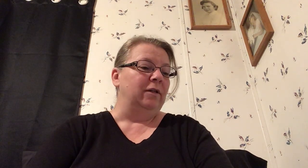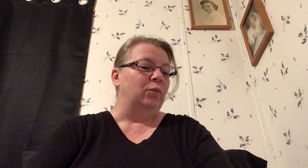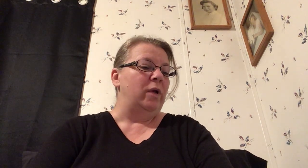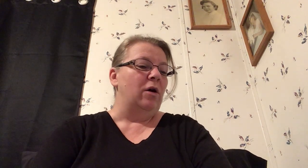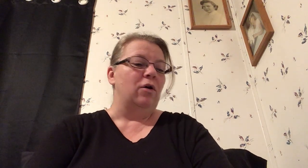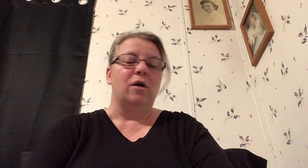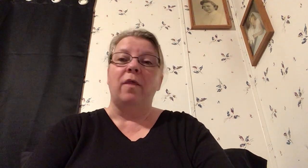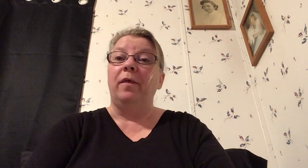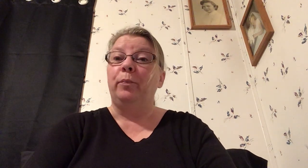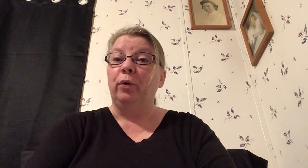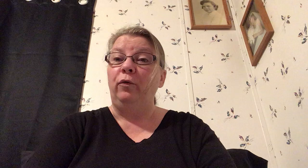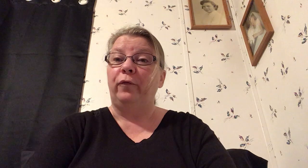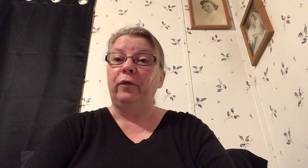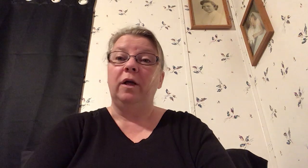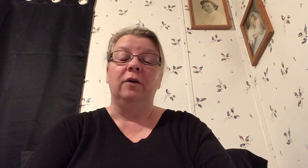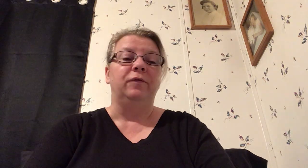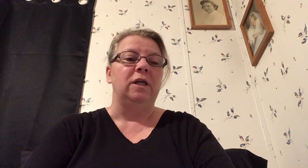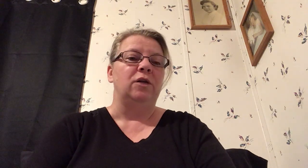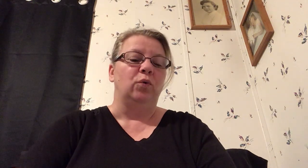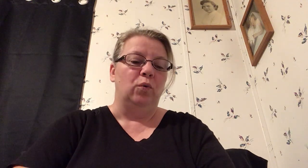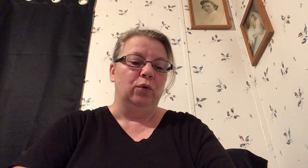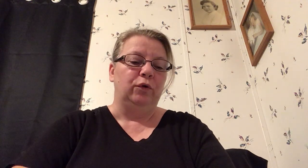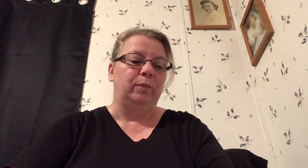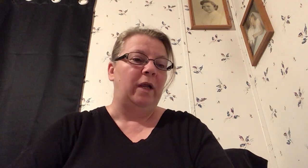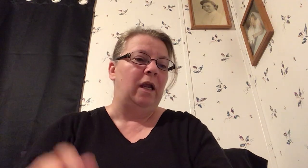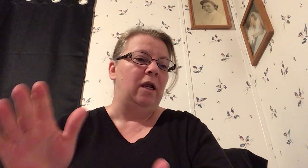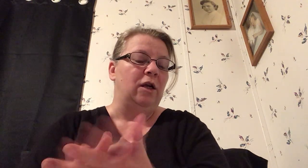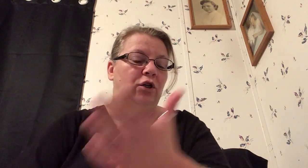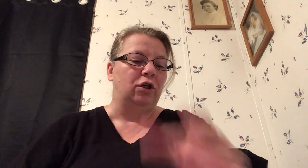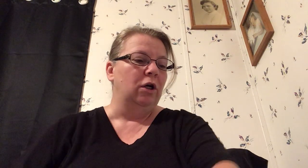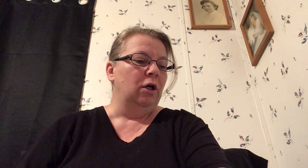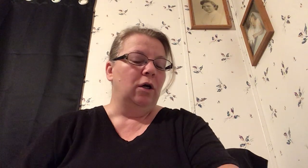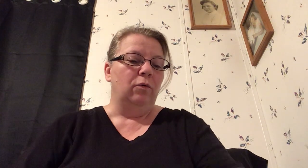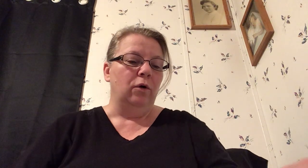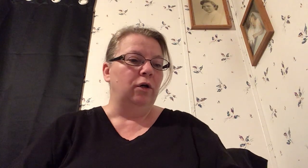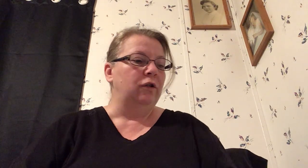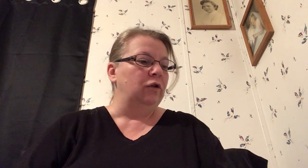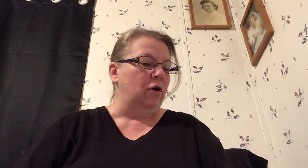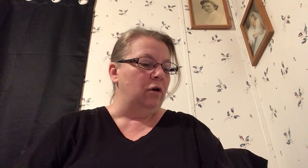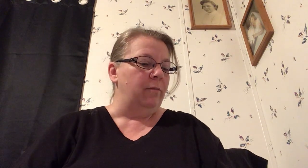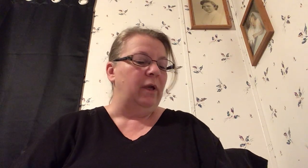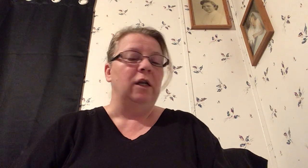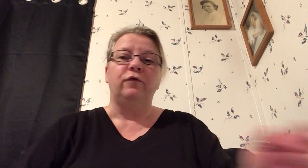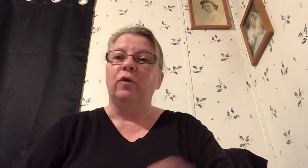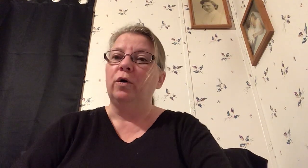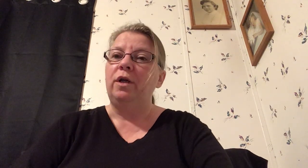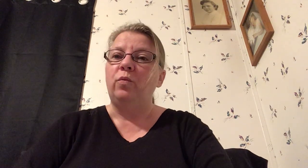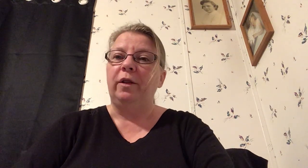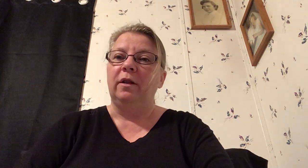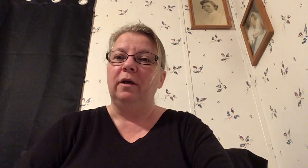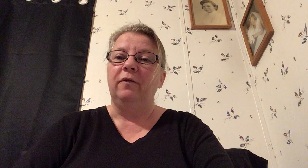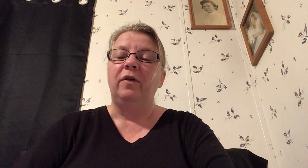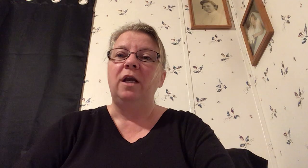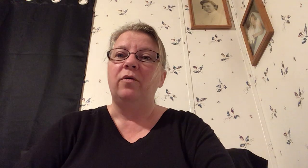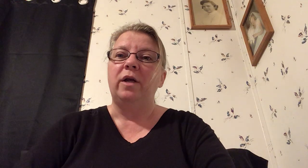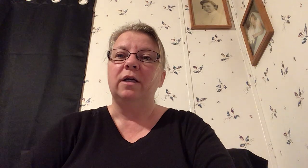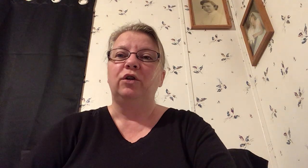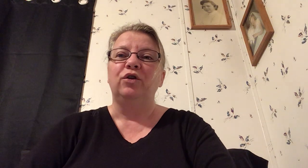we are on the proof of detours page we're gonna start on page 40 with the video answers